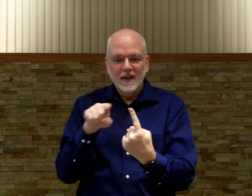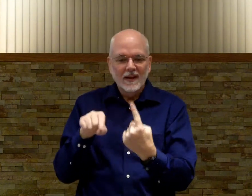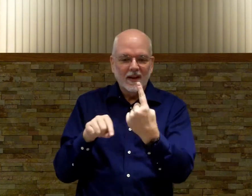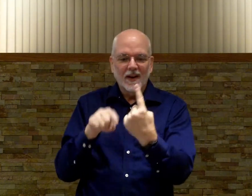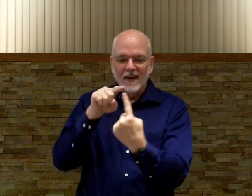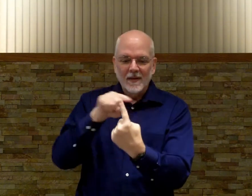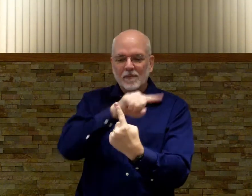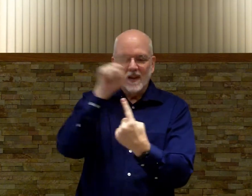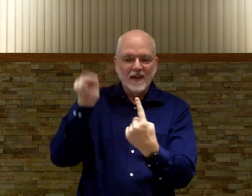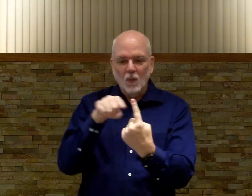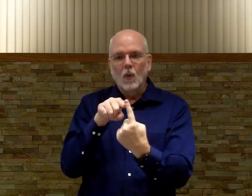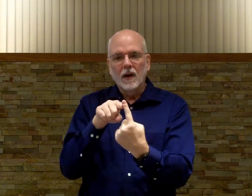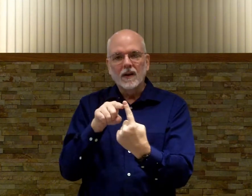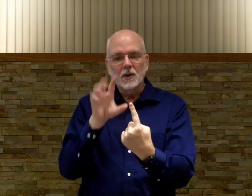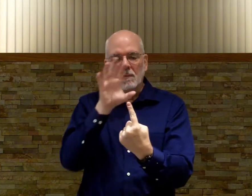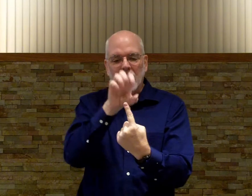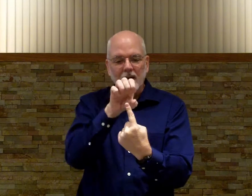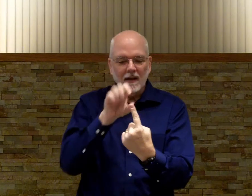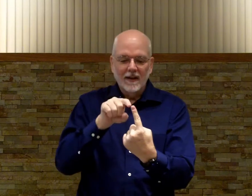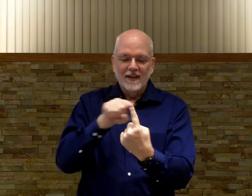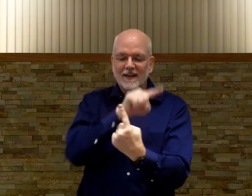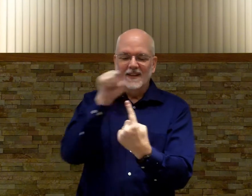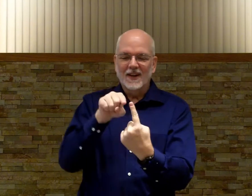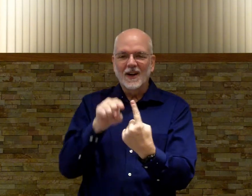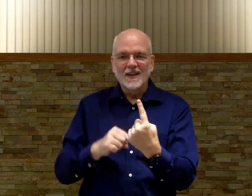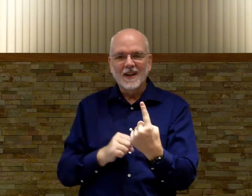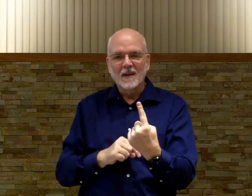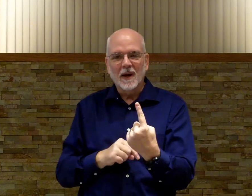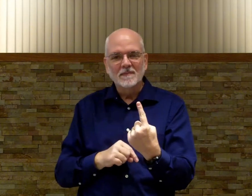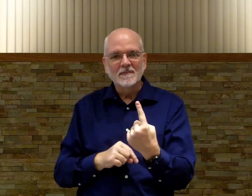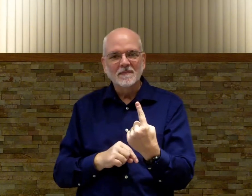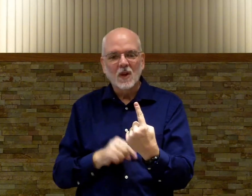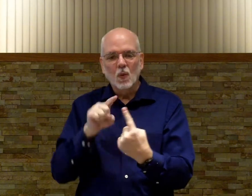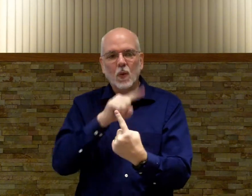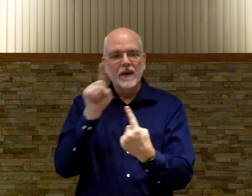all right one because you bite it all right lollipop when